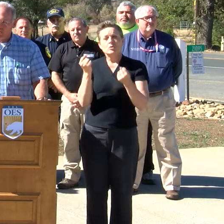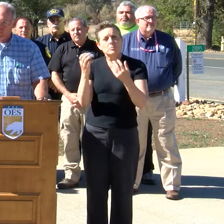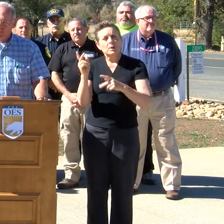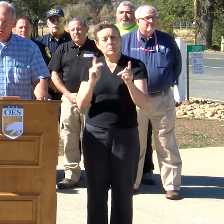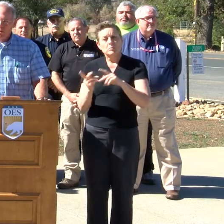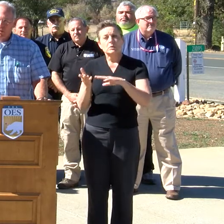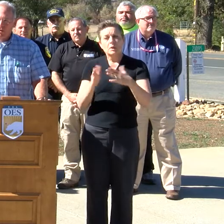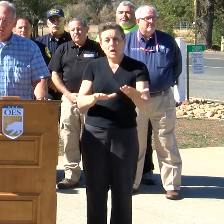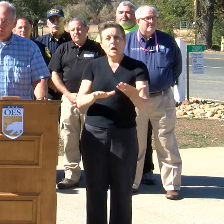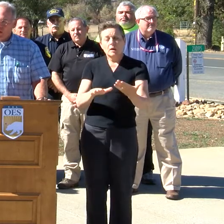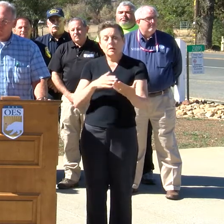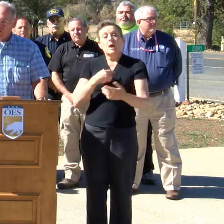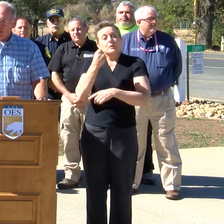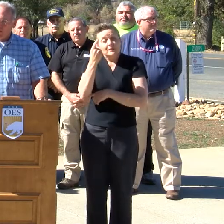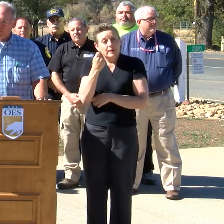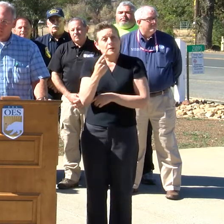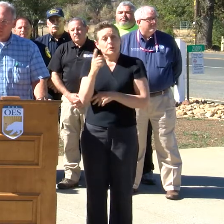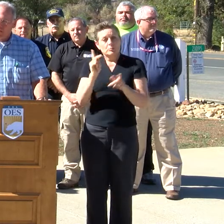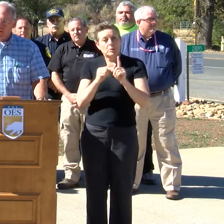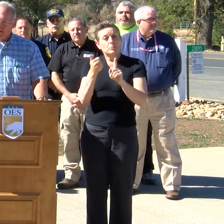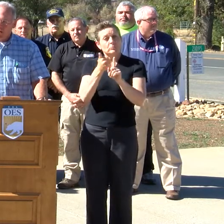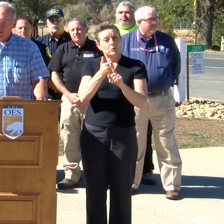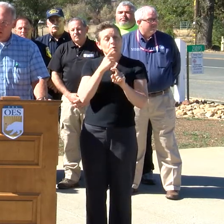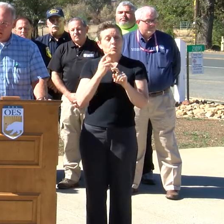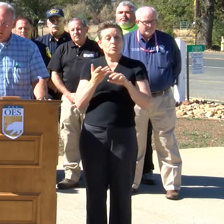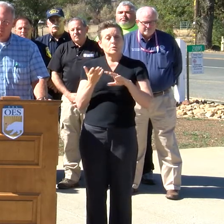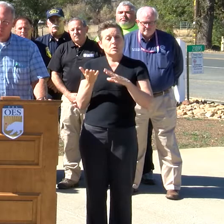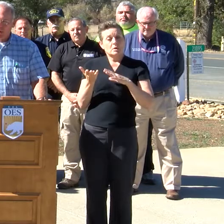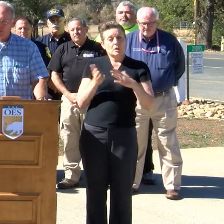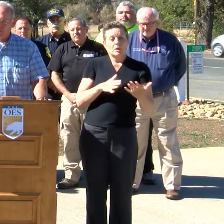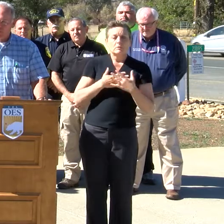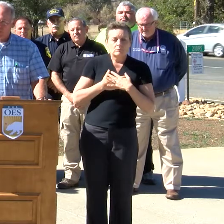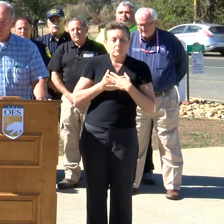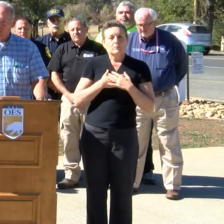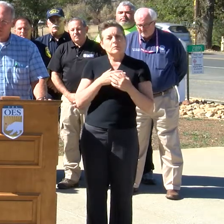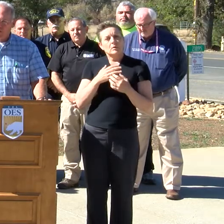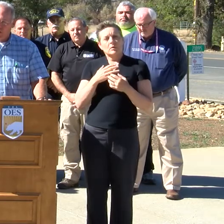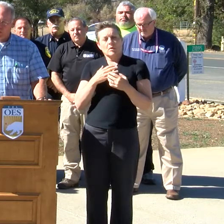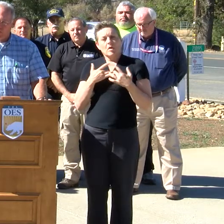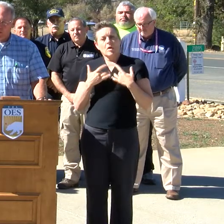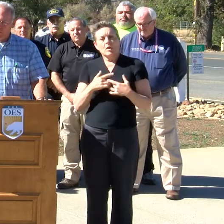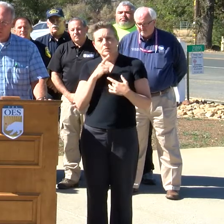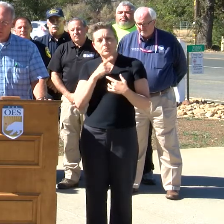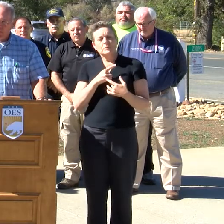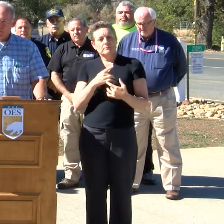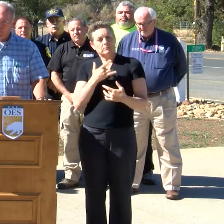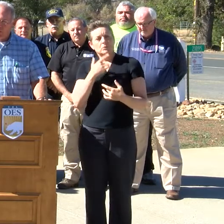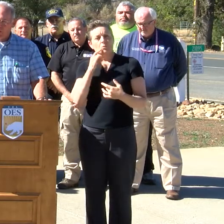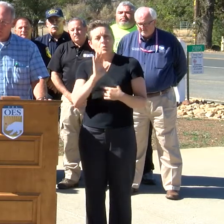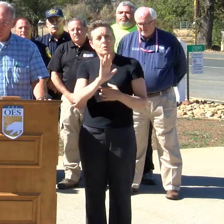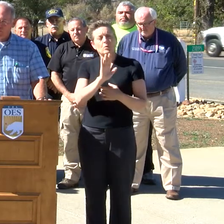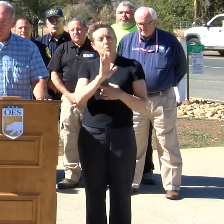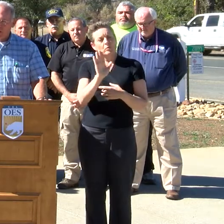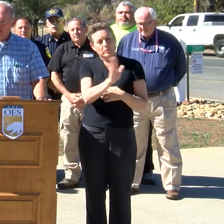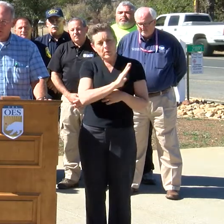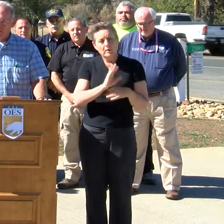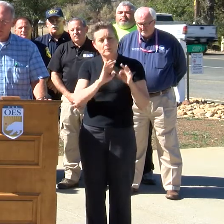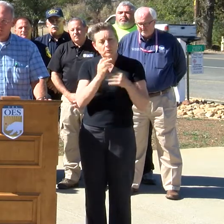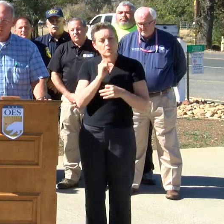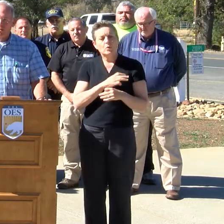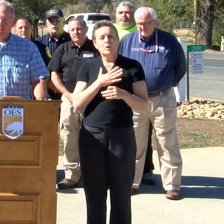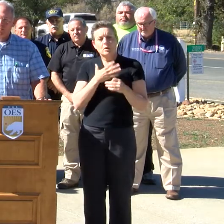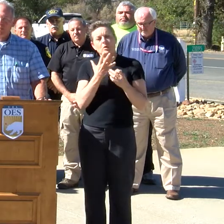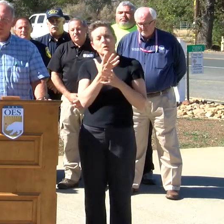away from those who have lost their life. As I said, our hearts and minds and prayers go out to all of them. But we are very